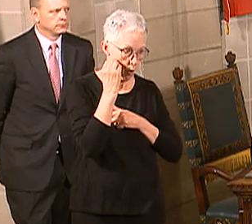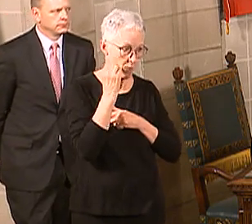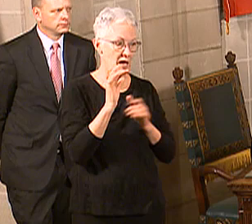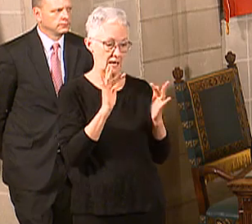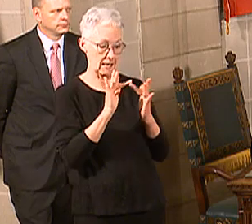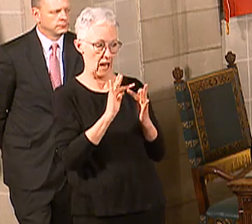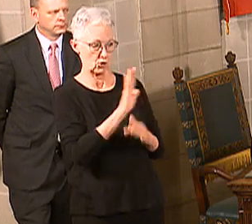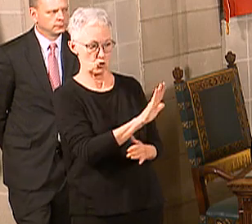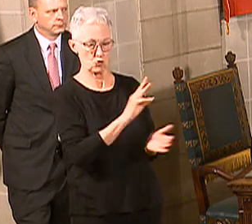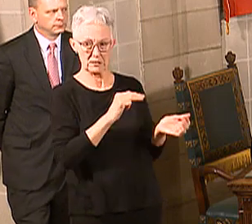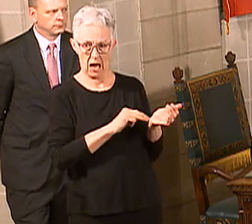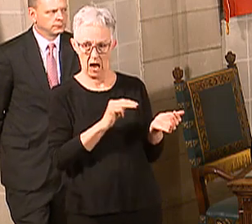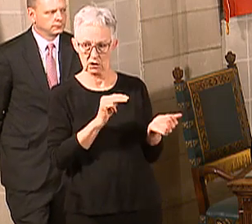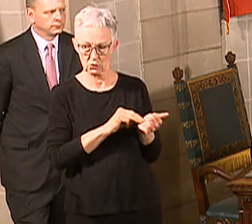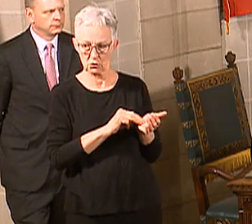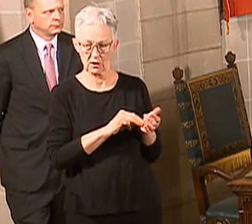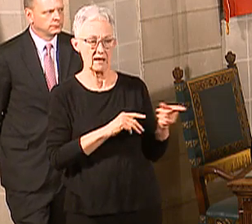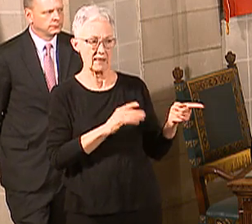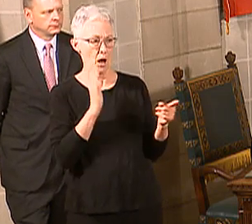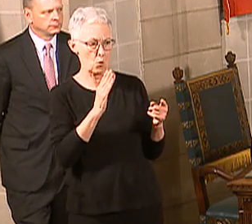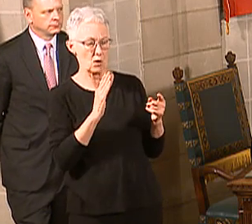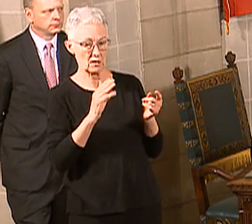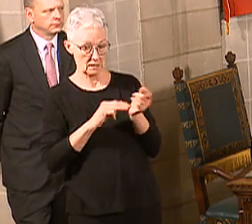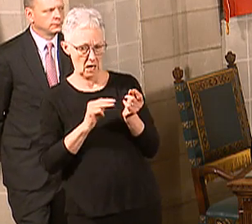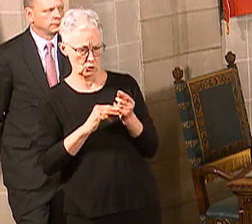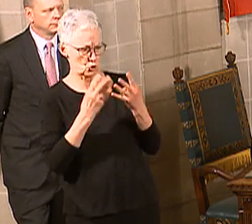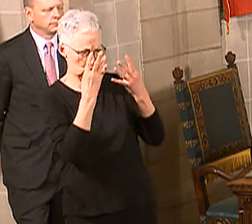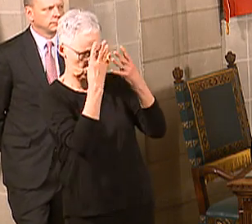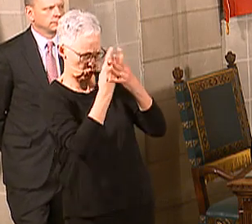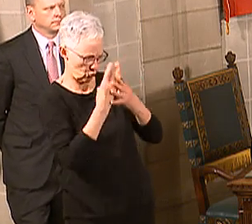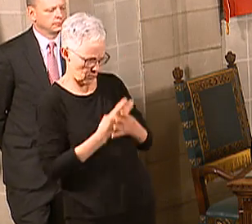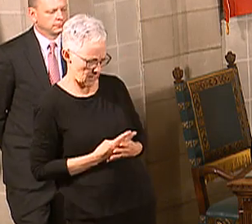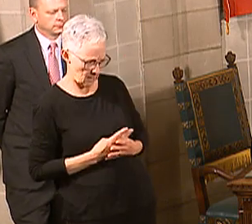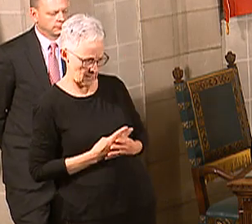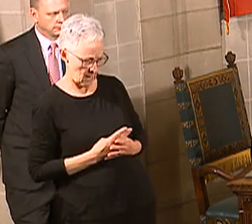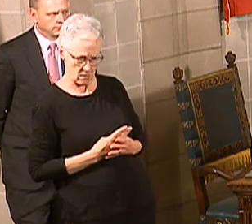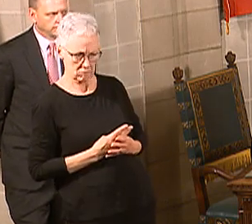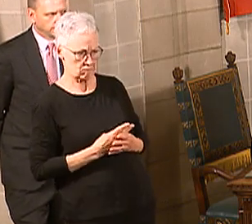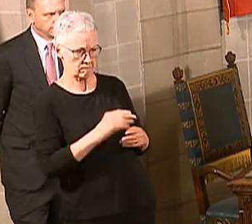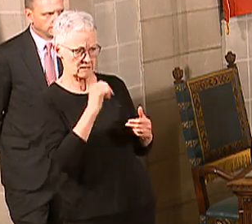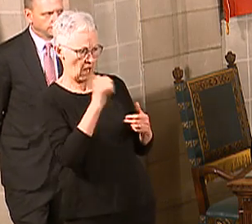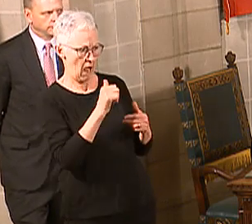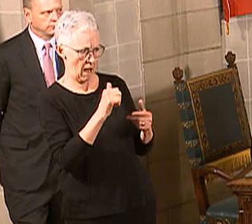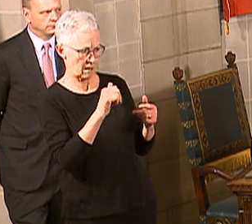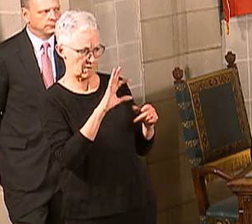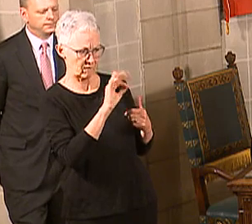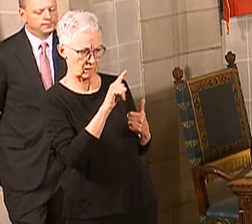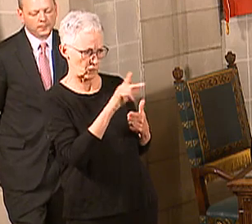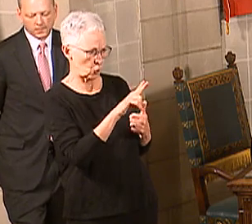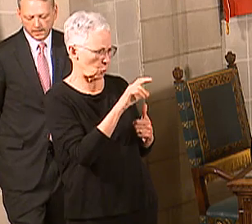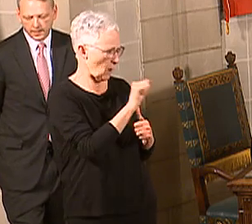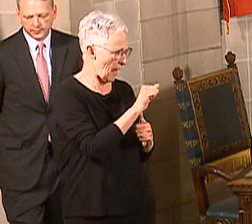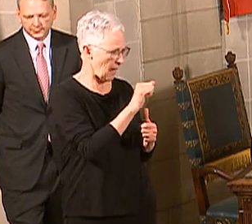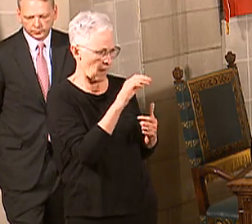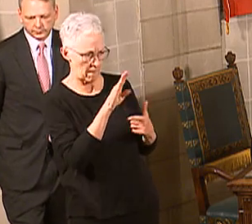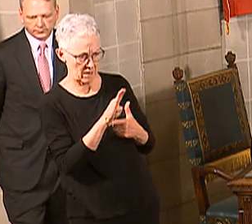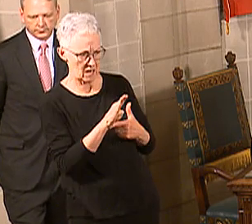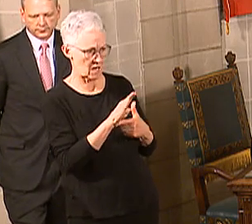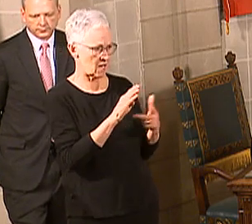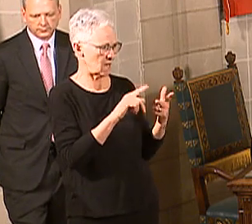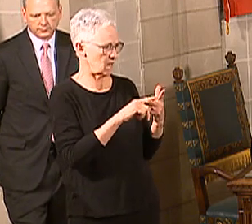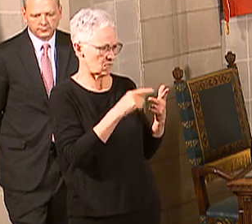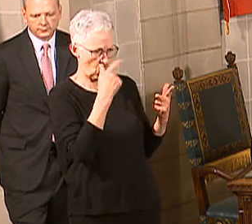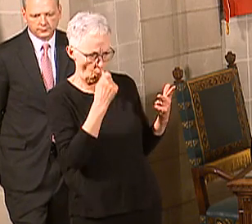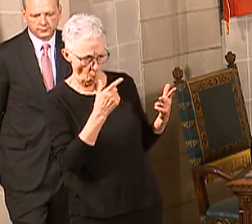Go through and make sure it's not influenza A or B or respiratory virus. And if it's not any of those things and you're high risk because you've traveled domestically or internationally